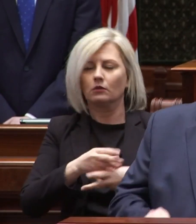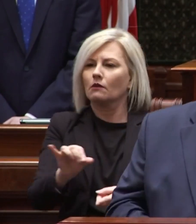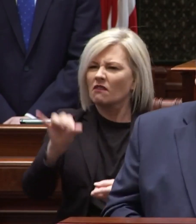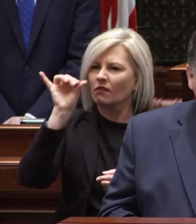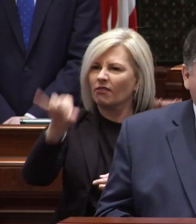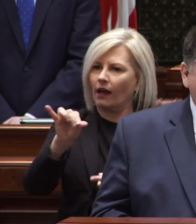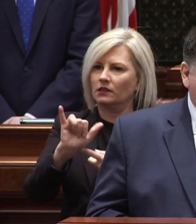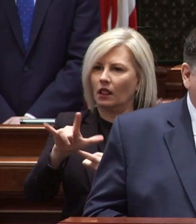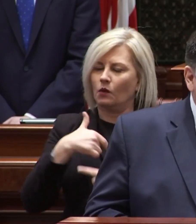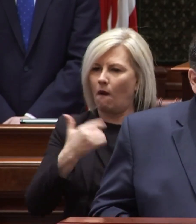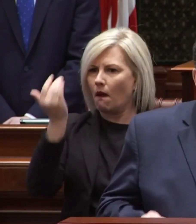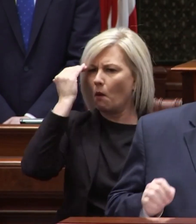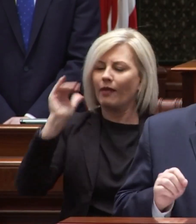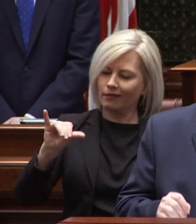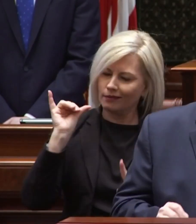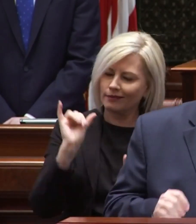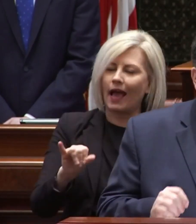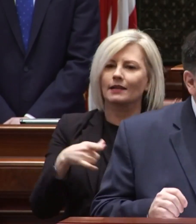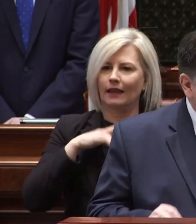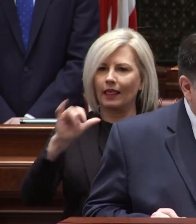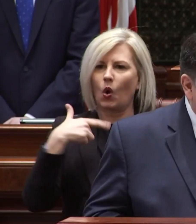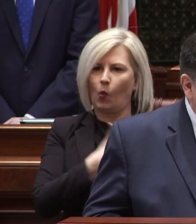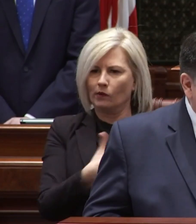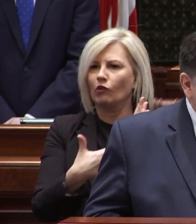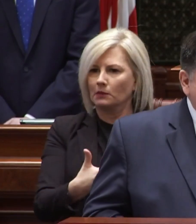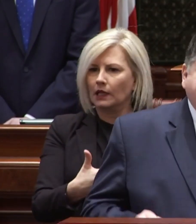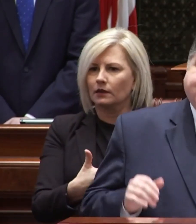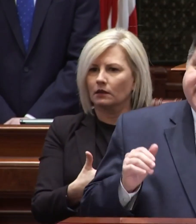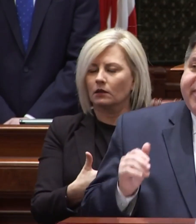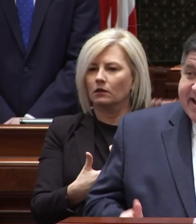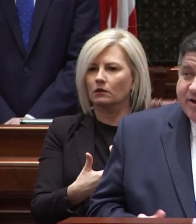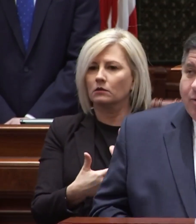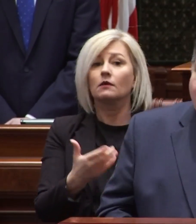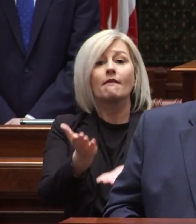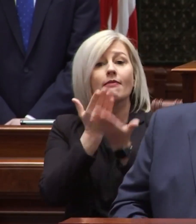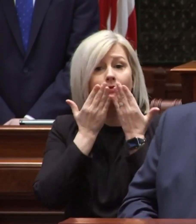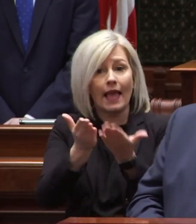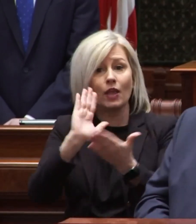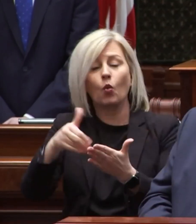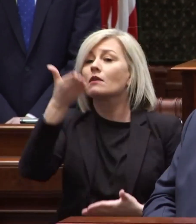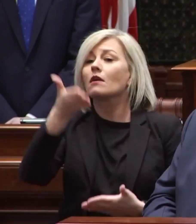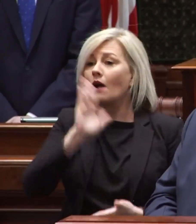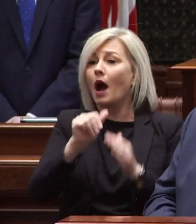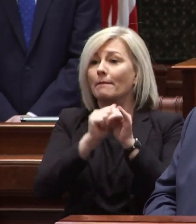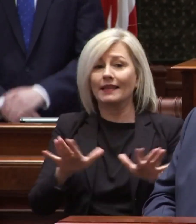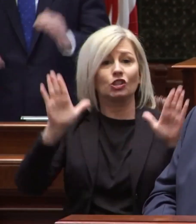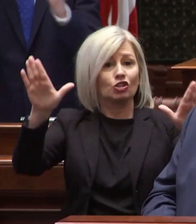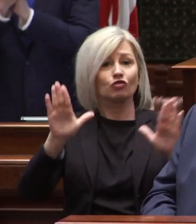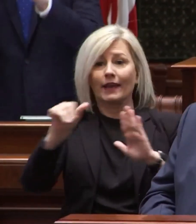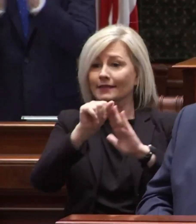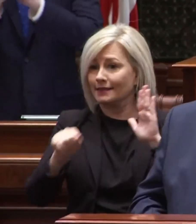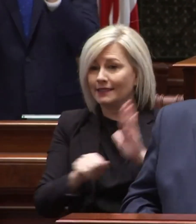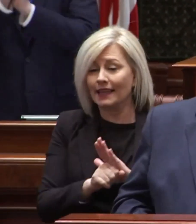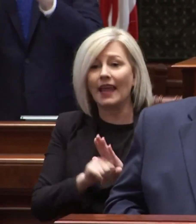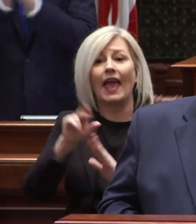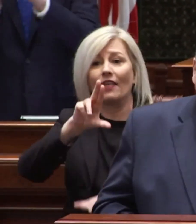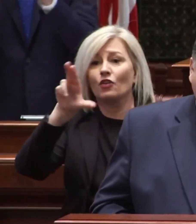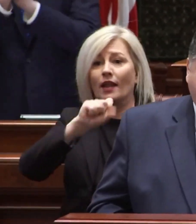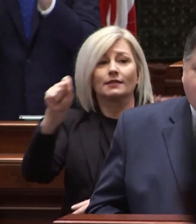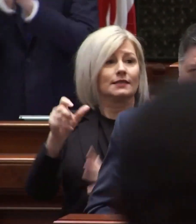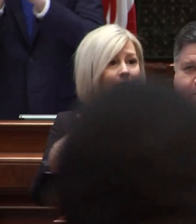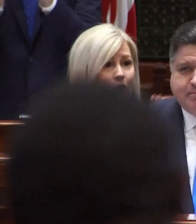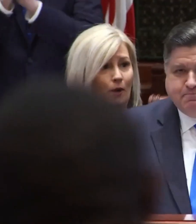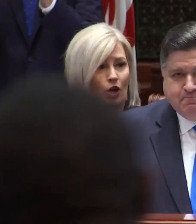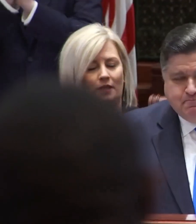That's the Illinois that I know. That's the Illinois we all represent. Thank you all. God bless this great state and the United